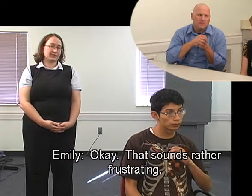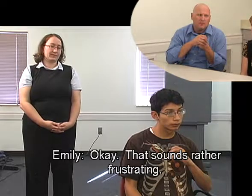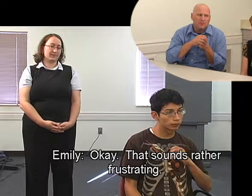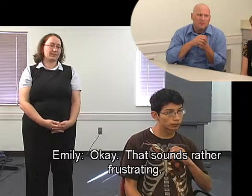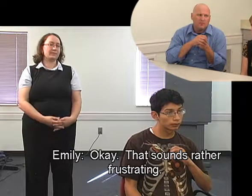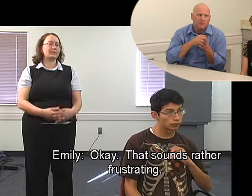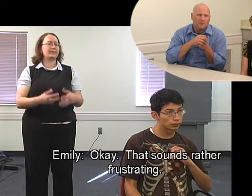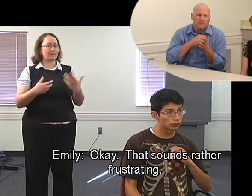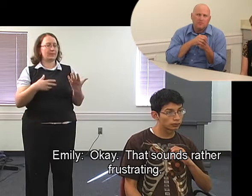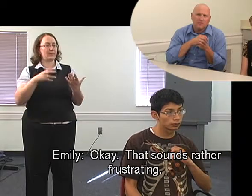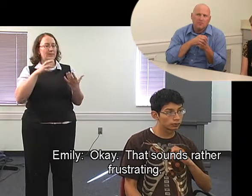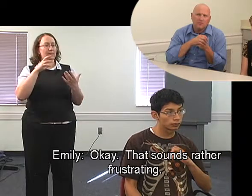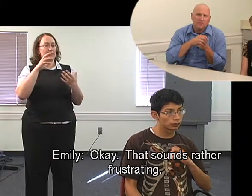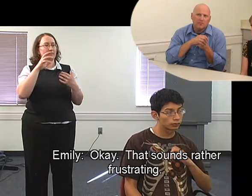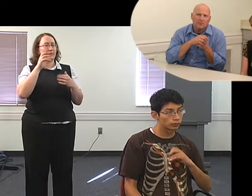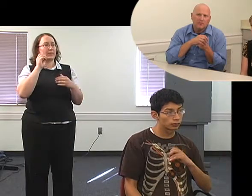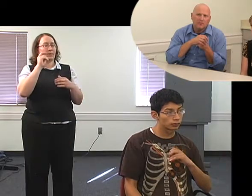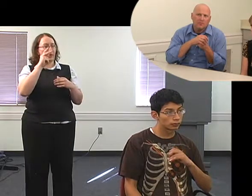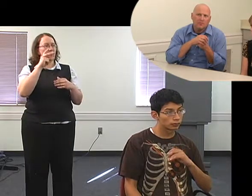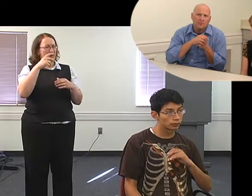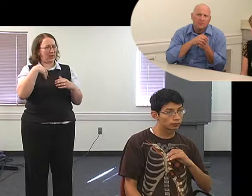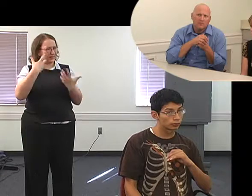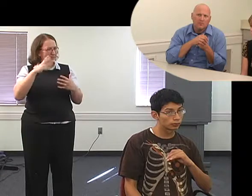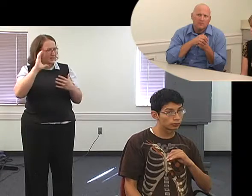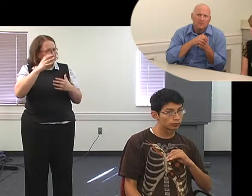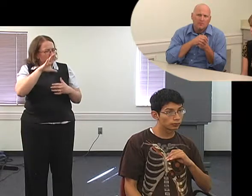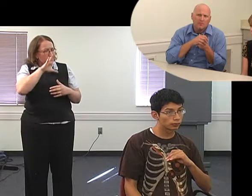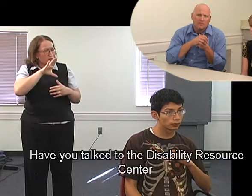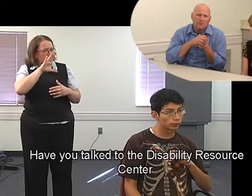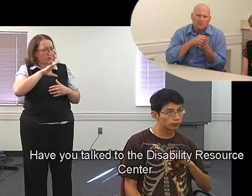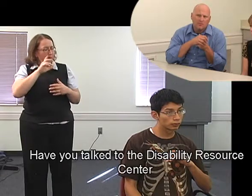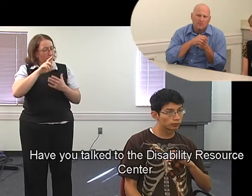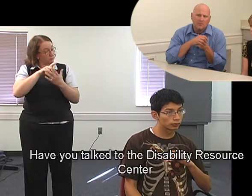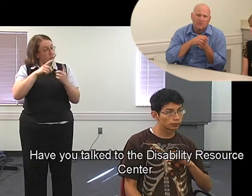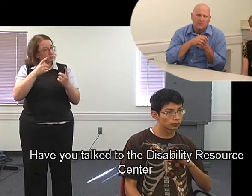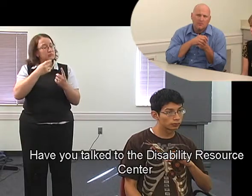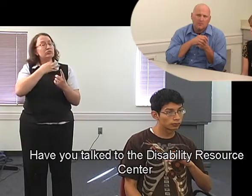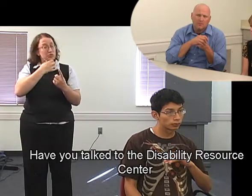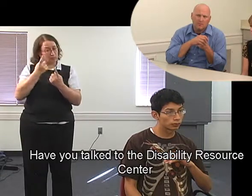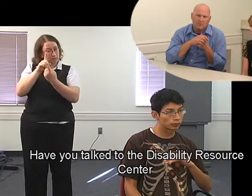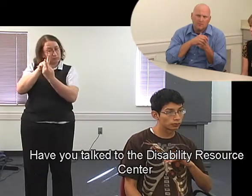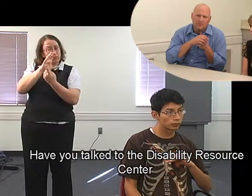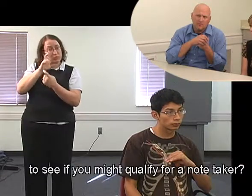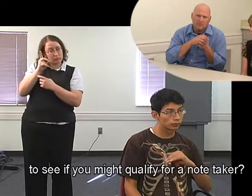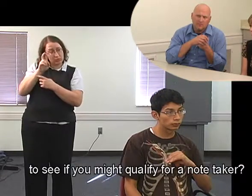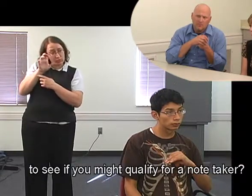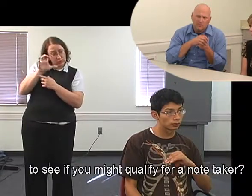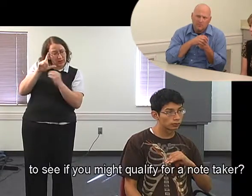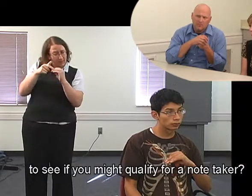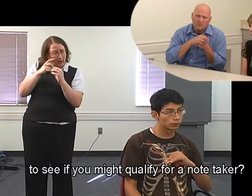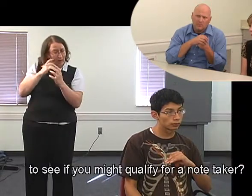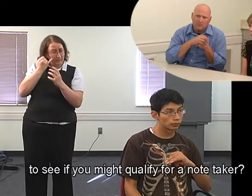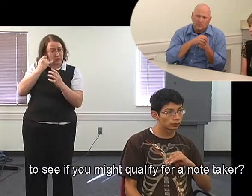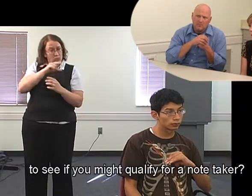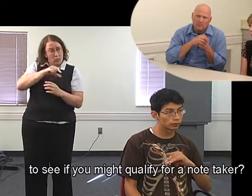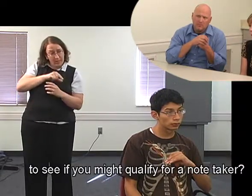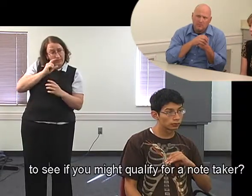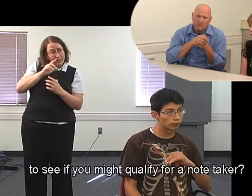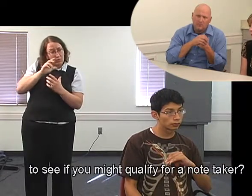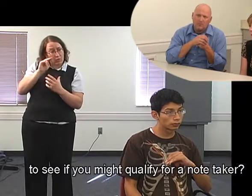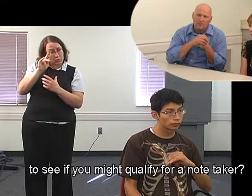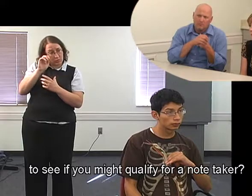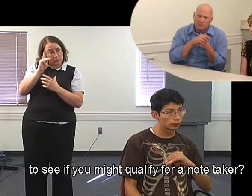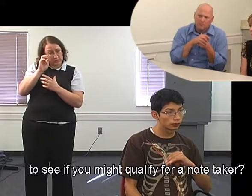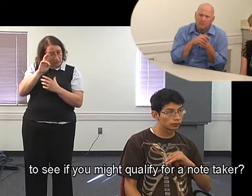Okay, that sounds rather frustrating. Have you talked to the Disability Resource Center about if you might qualify for a note